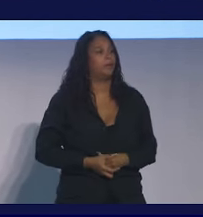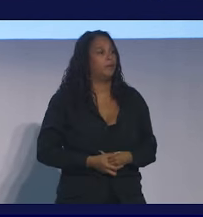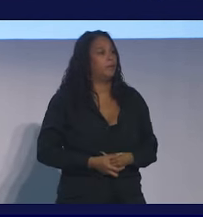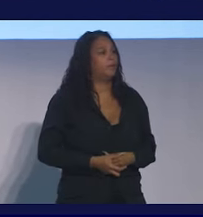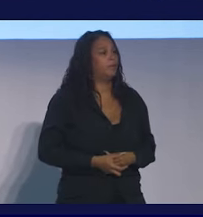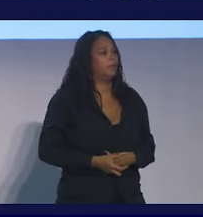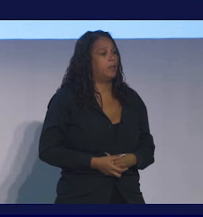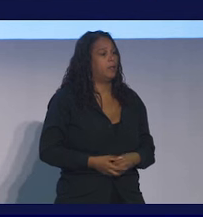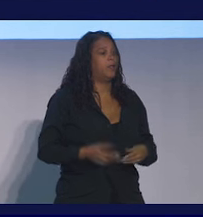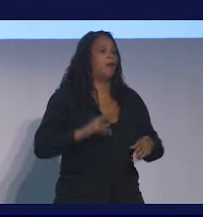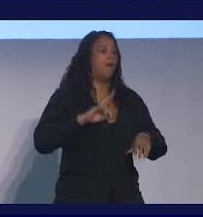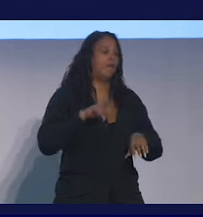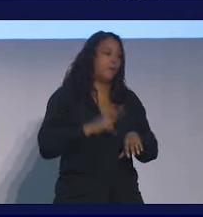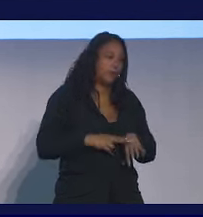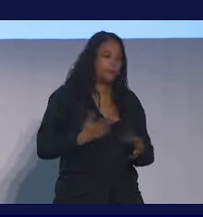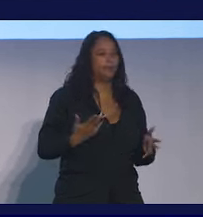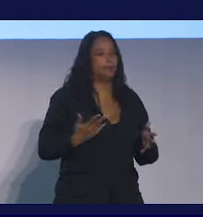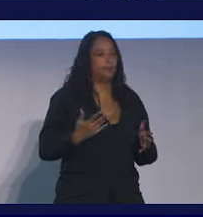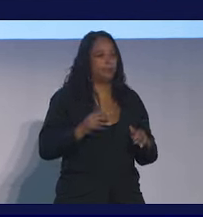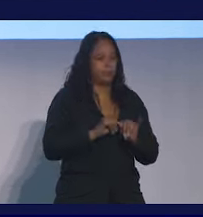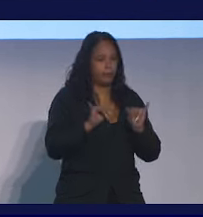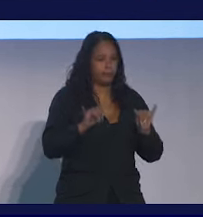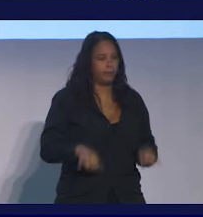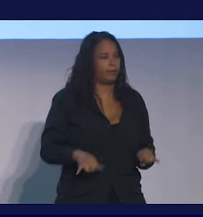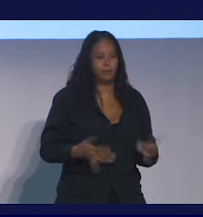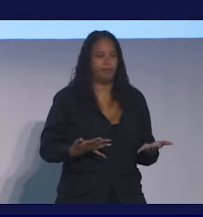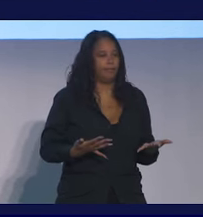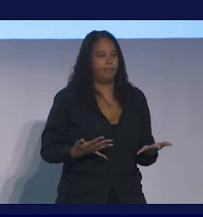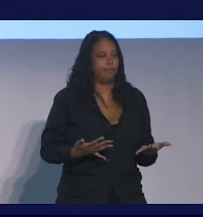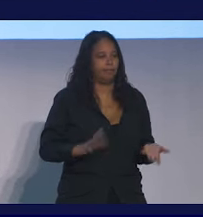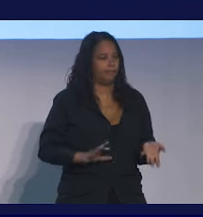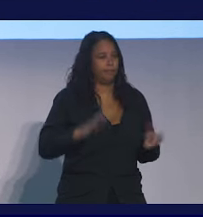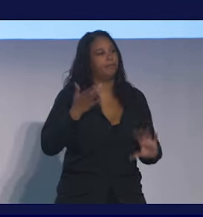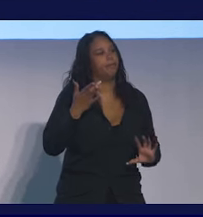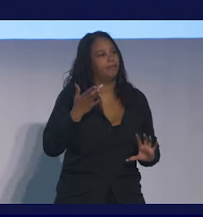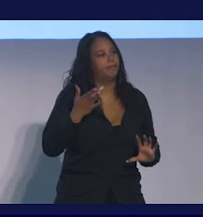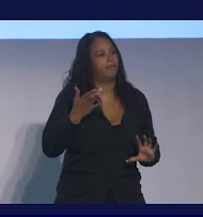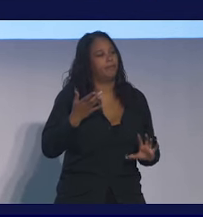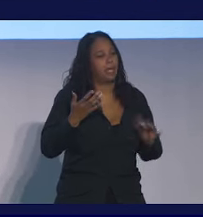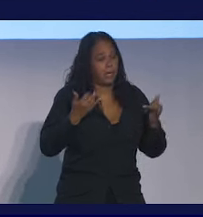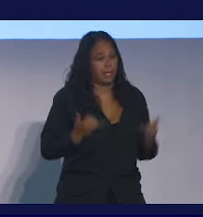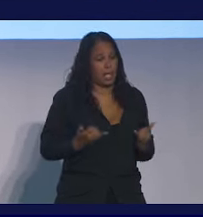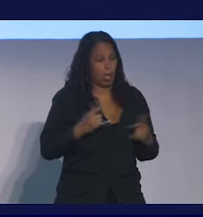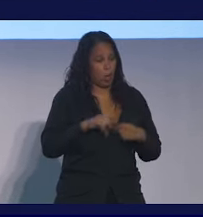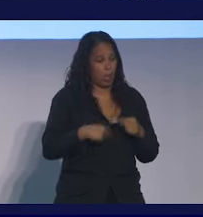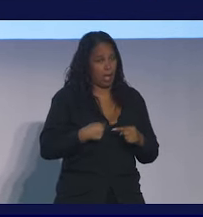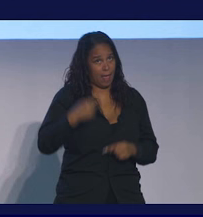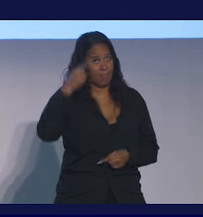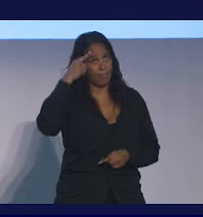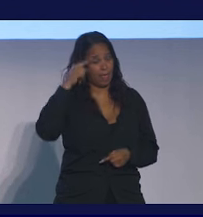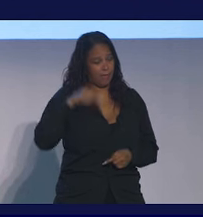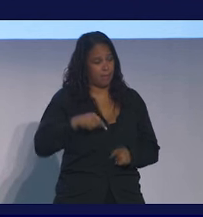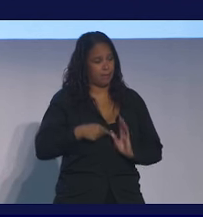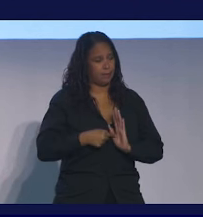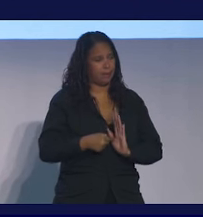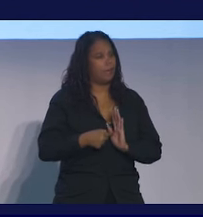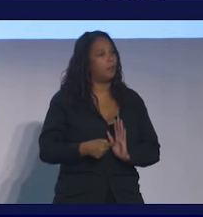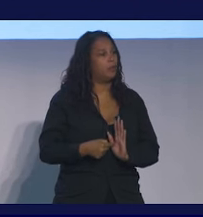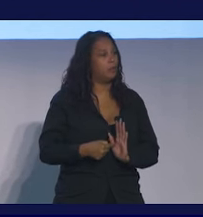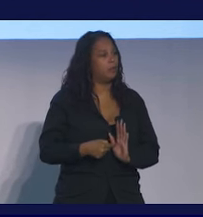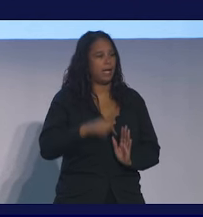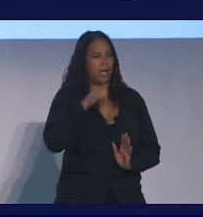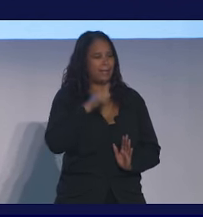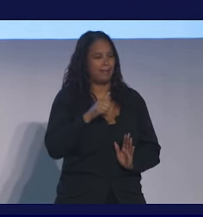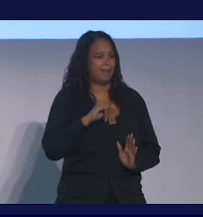of course the system perpetuates itself. When I think about health equity I think about this example. This is not there's not some magic